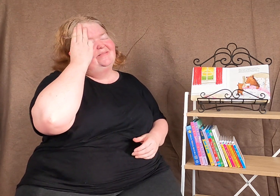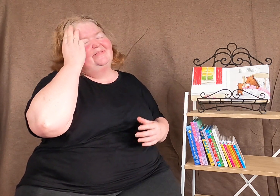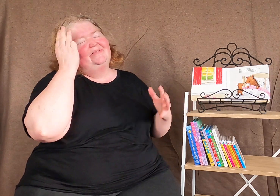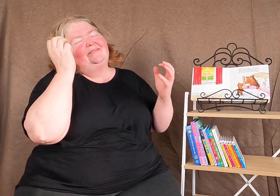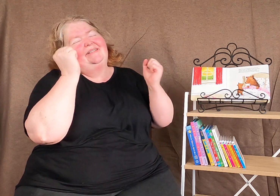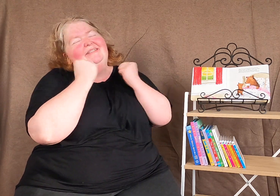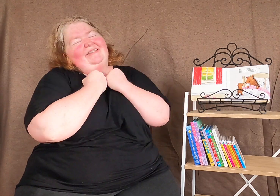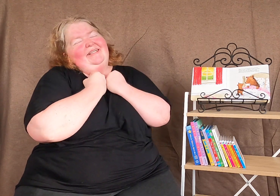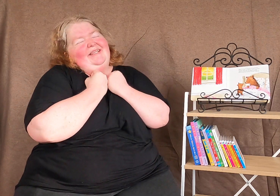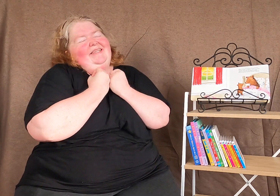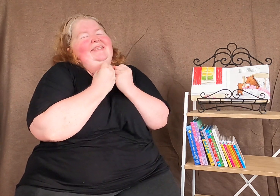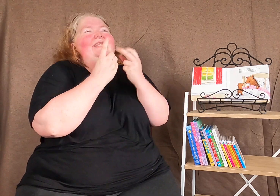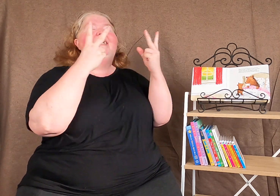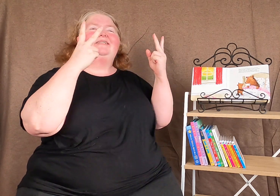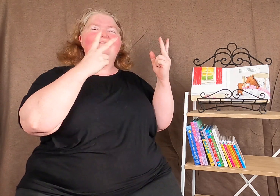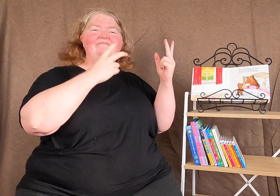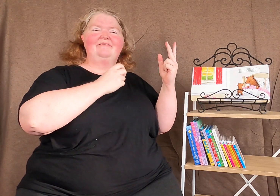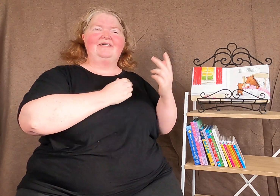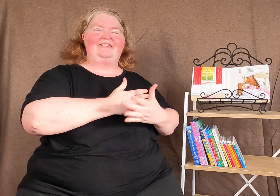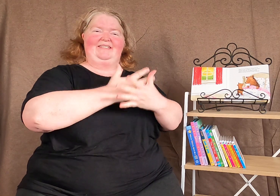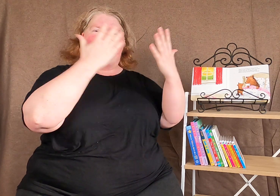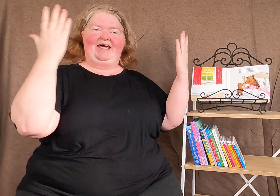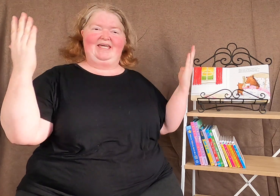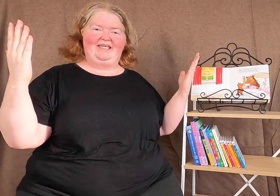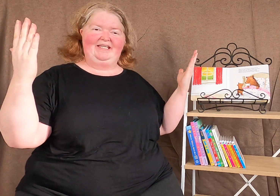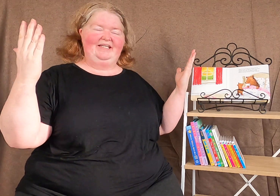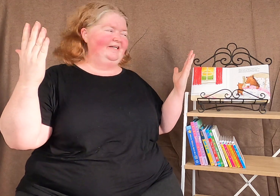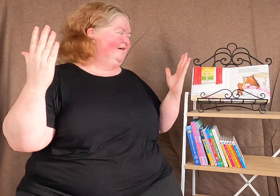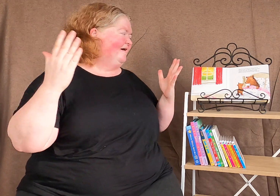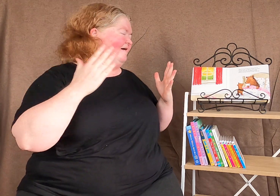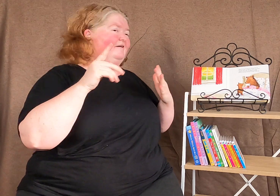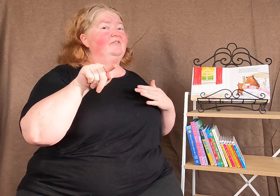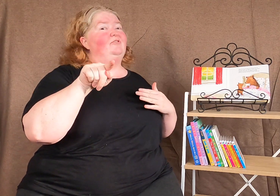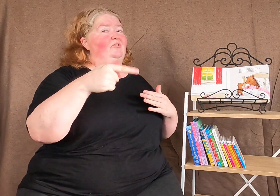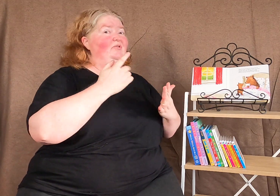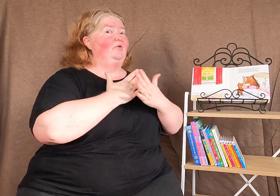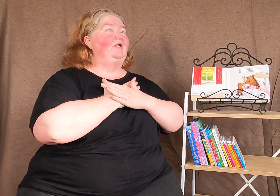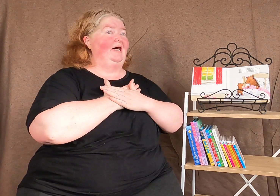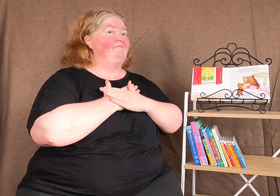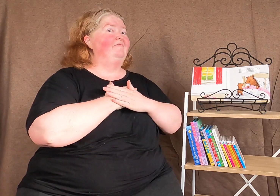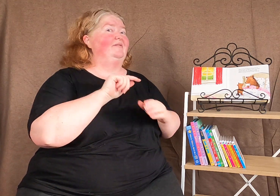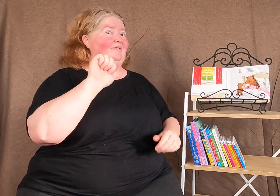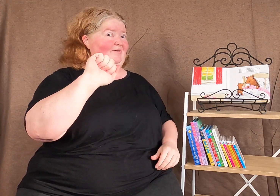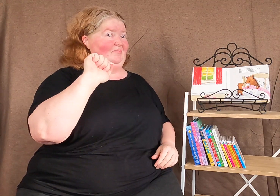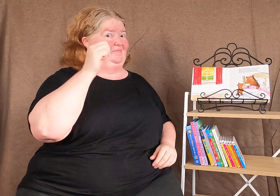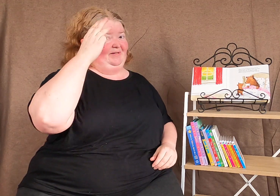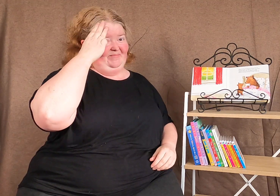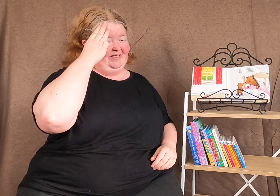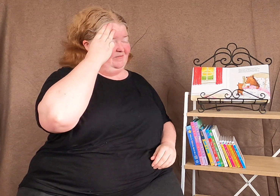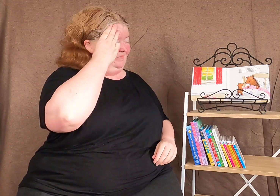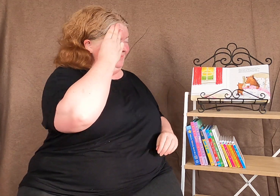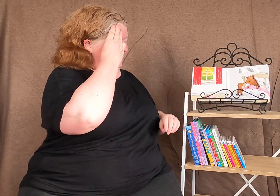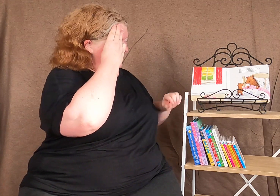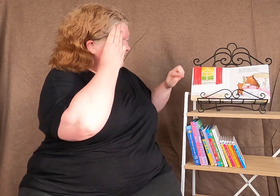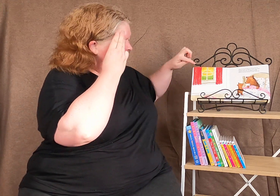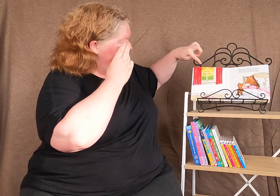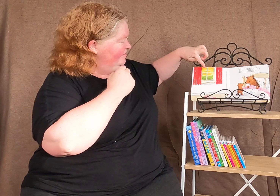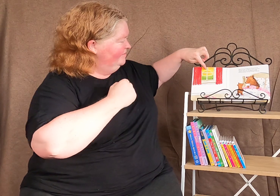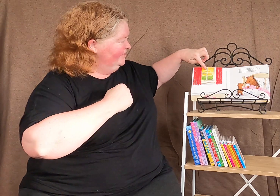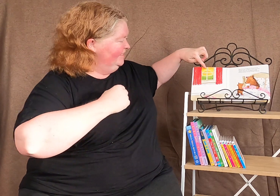always the light of my day. Do you love your mummy? Look,